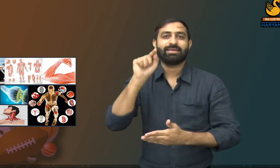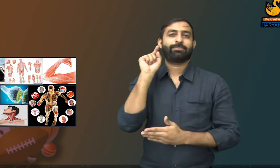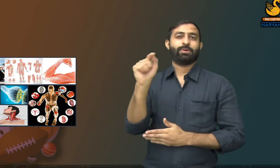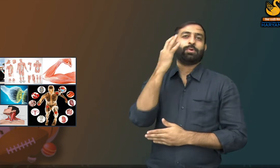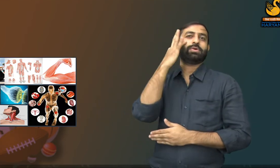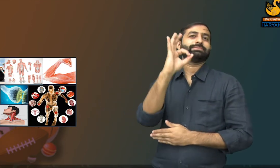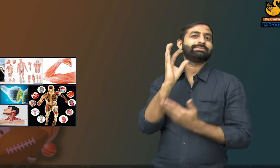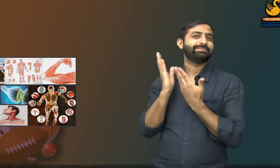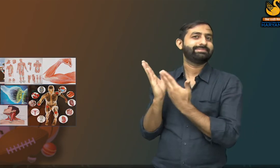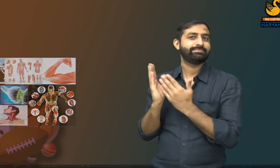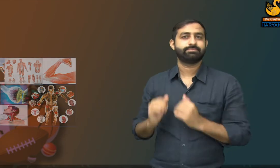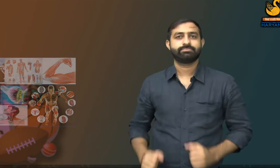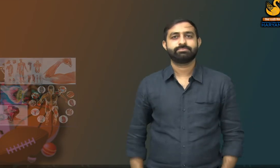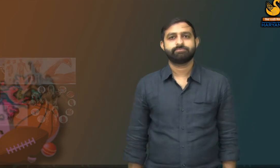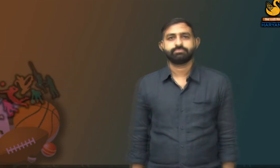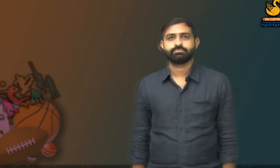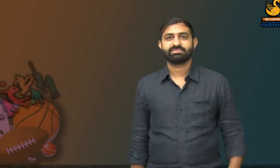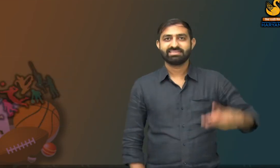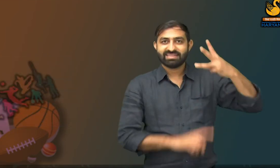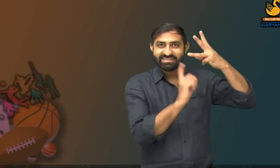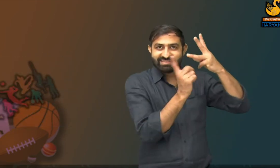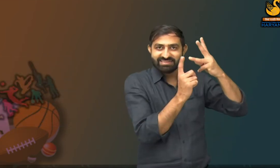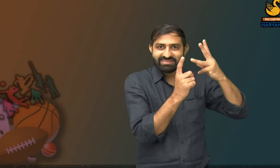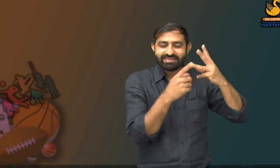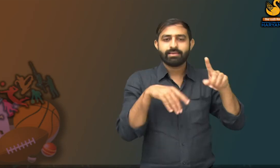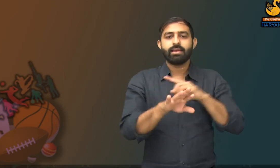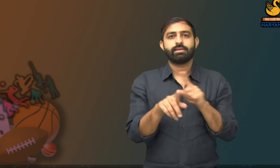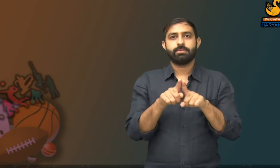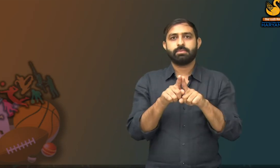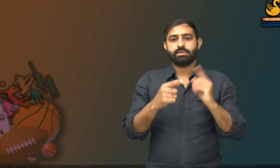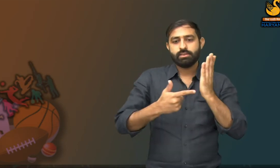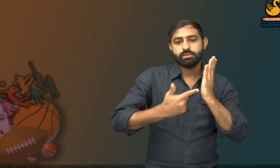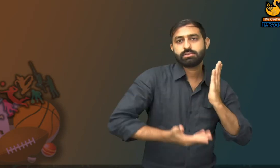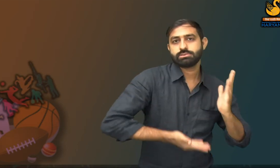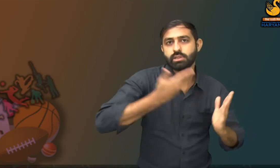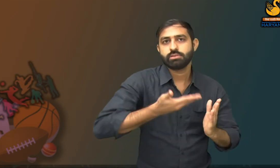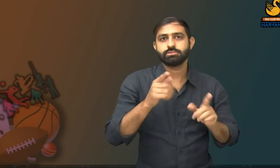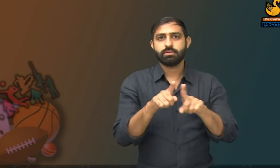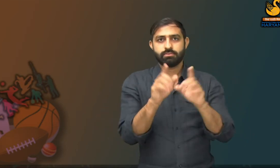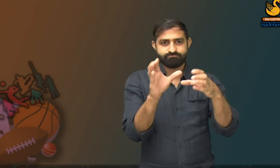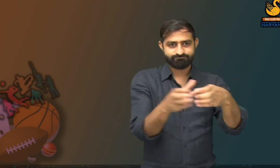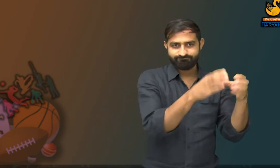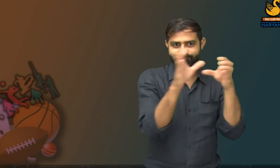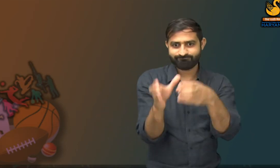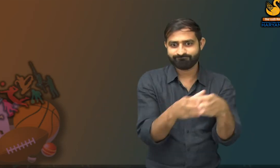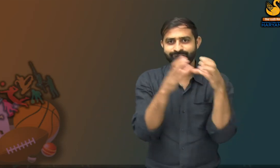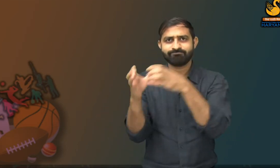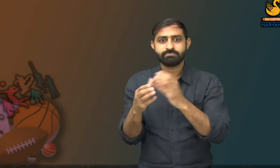So personal trainers are very important. Various categories of training and workouts helps in